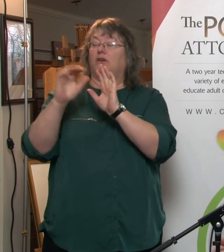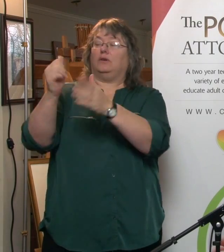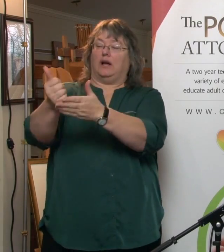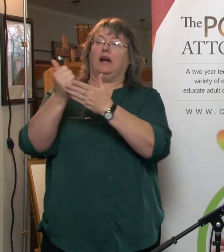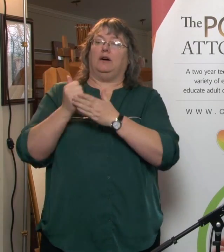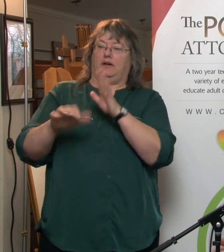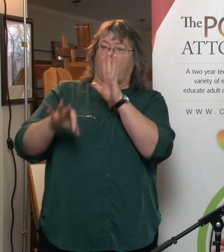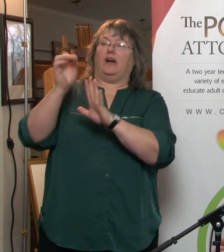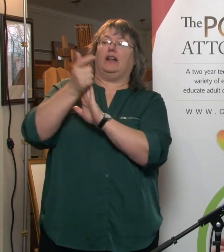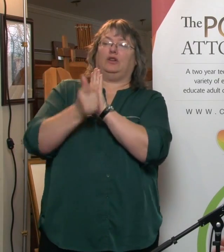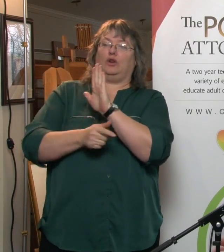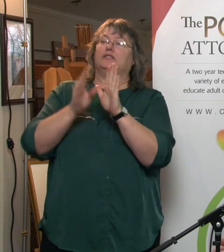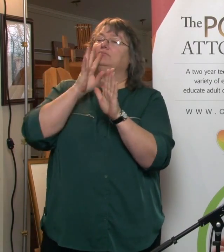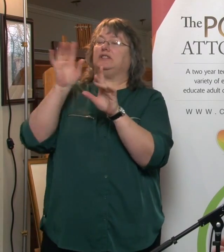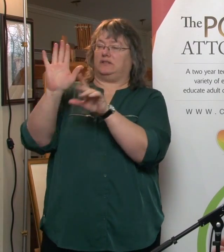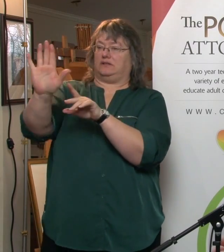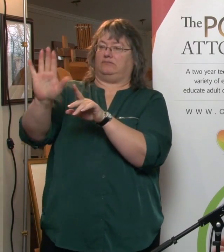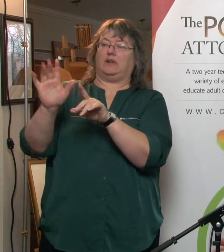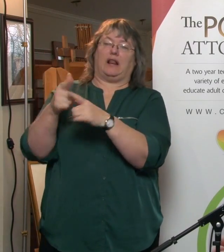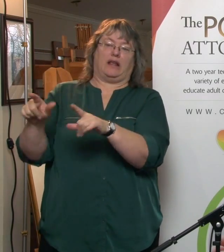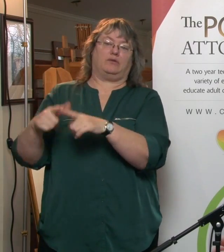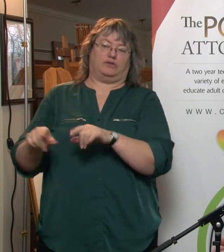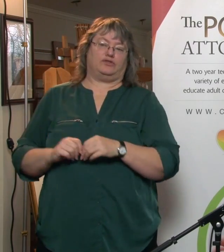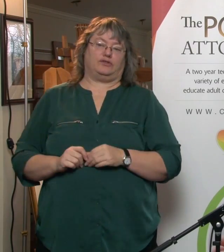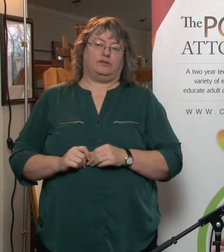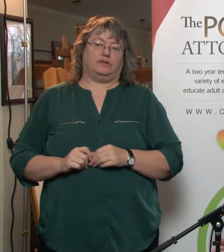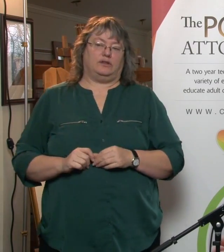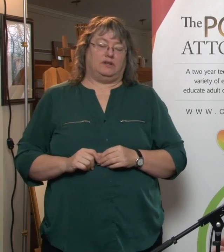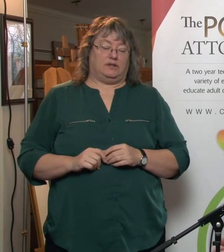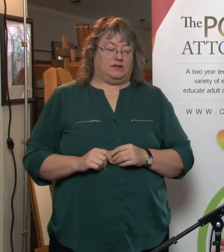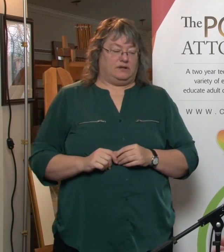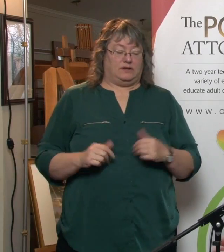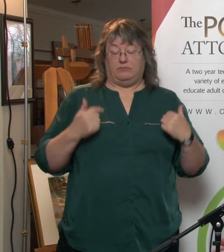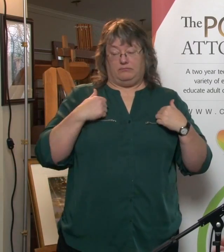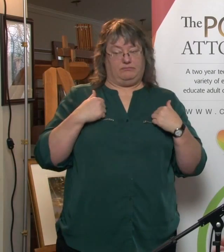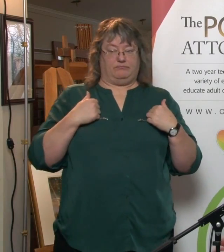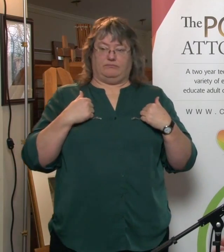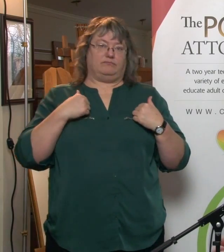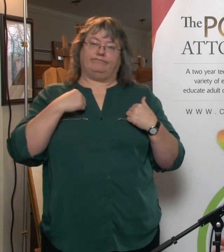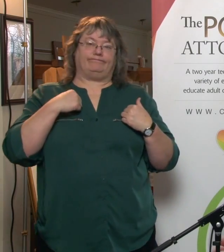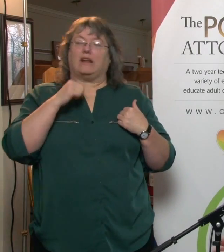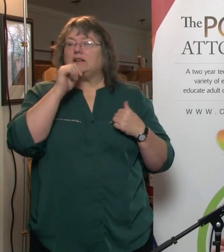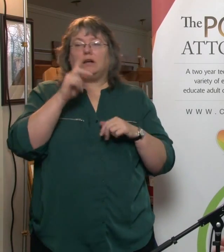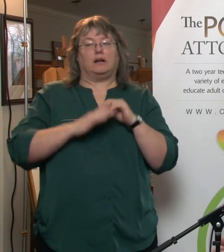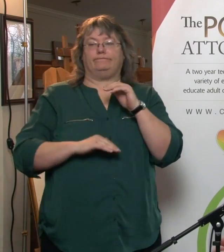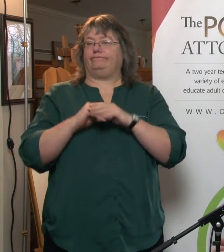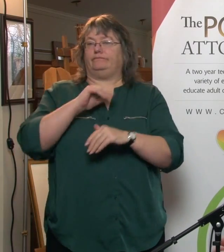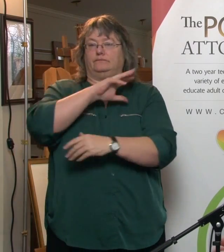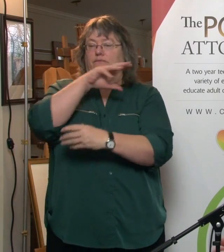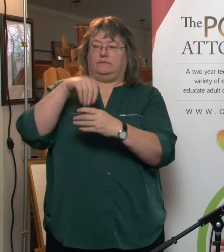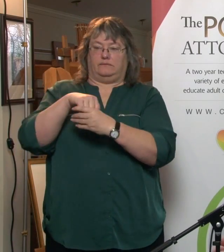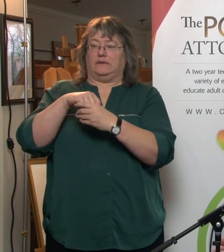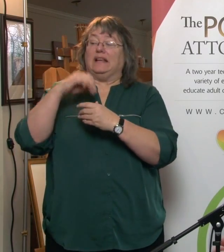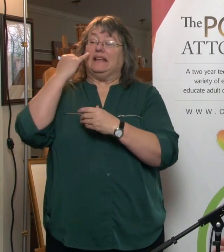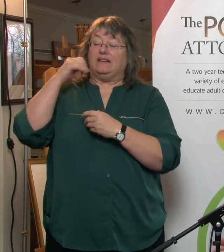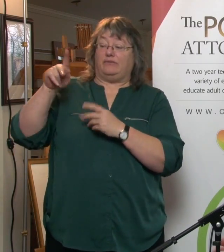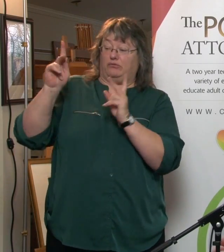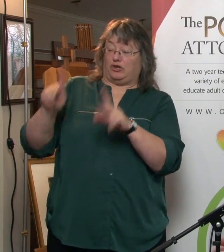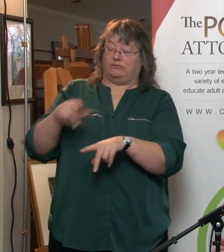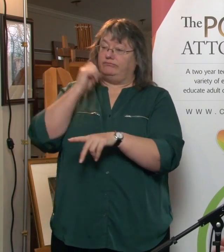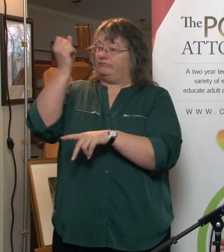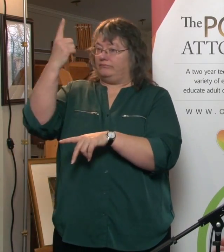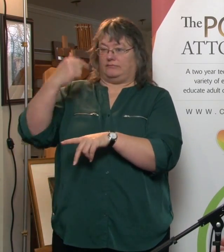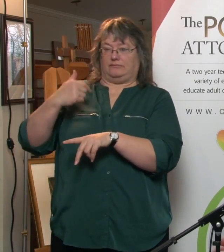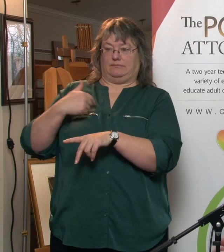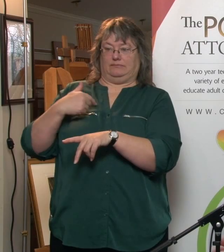help me find a lawyer that speaks a particular language. So we would not feel comfortable getting involved if the person didn't know